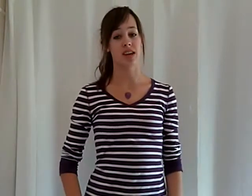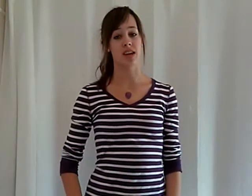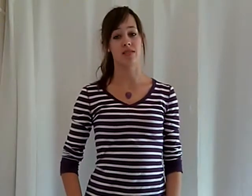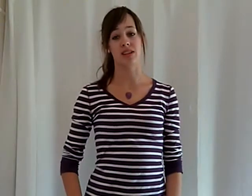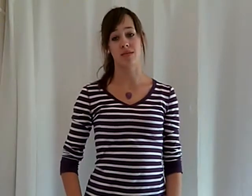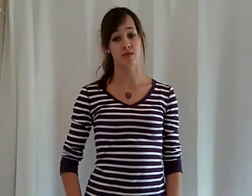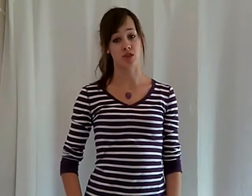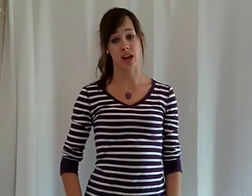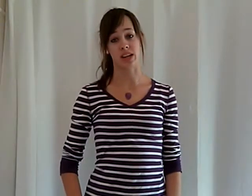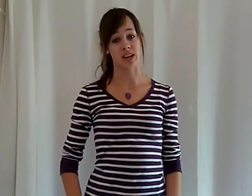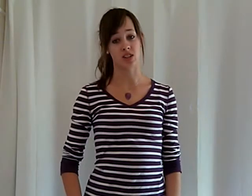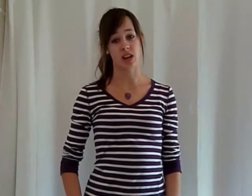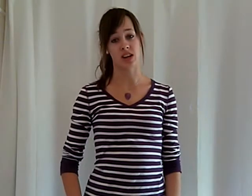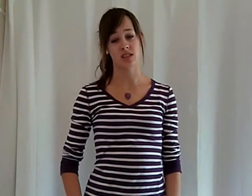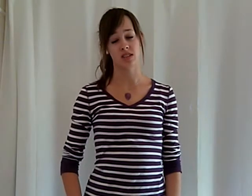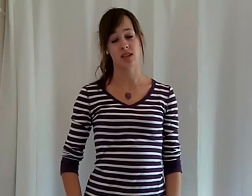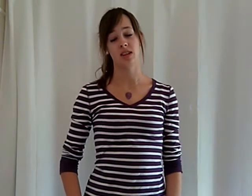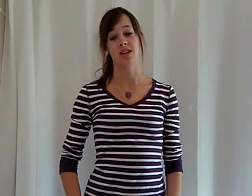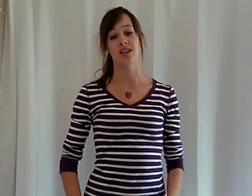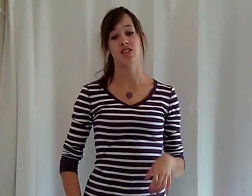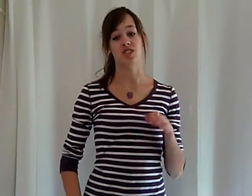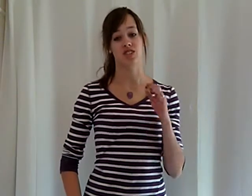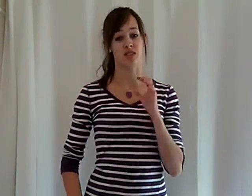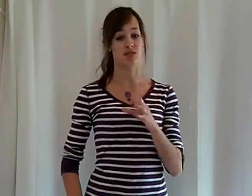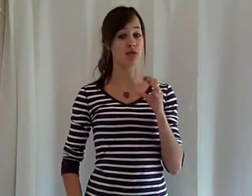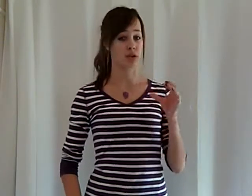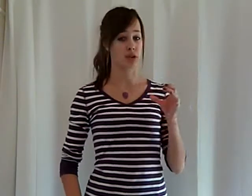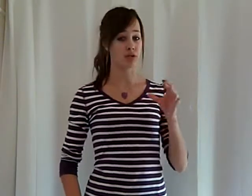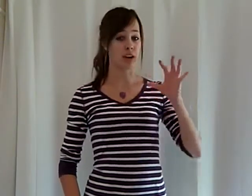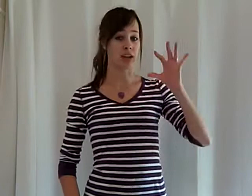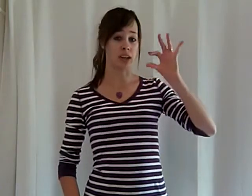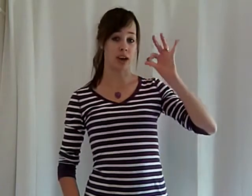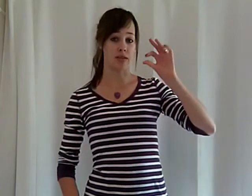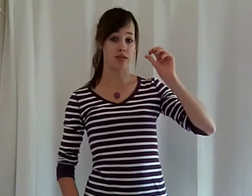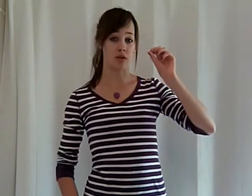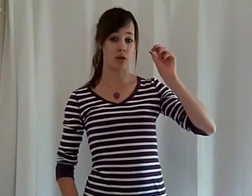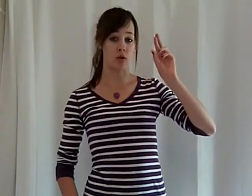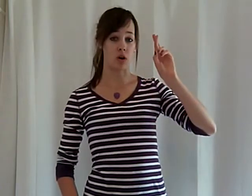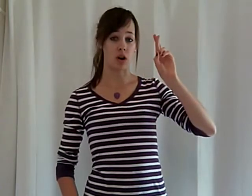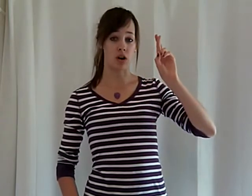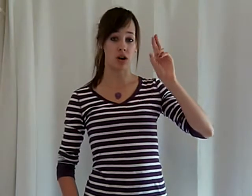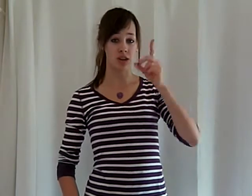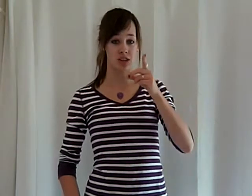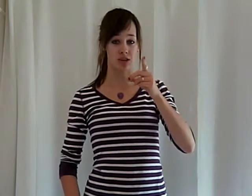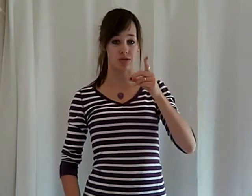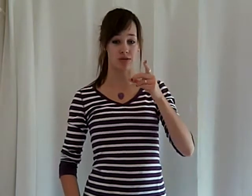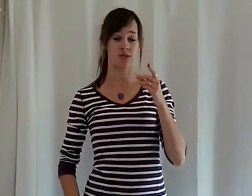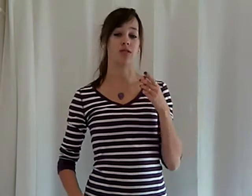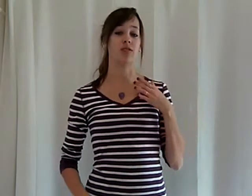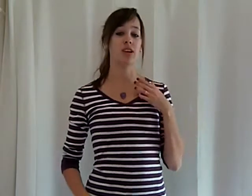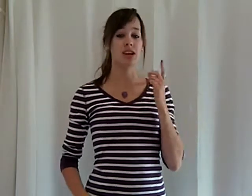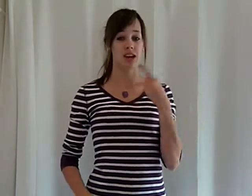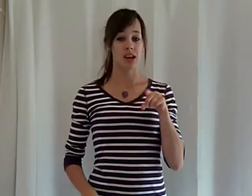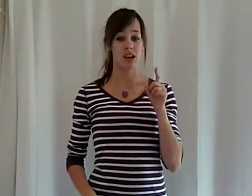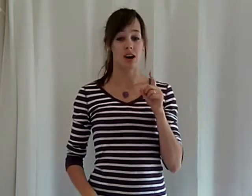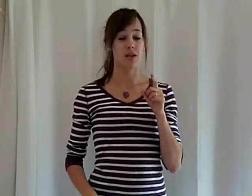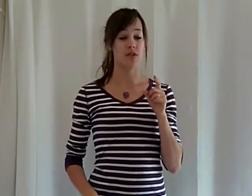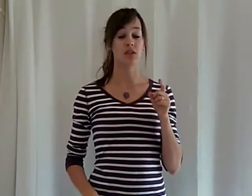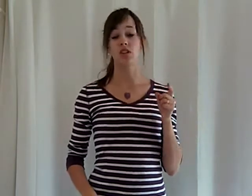saying every time you shine, I shine, since she says for you, I did F-O-R-U. So, um, you can